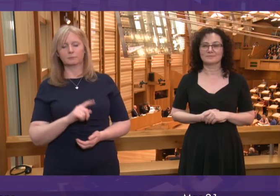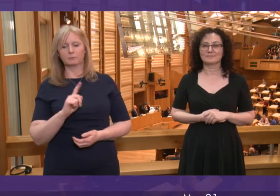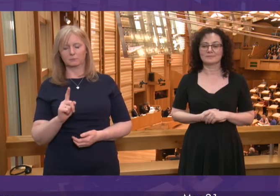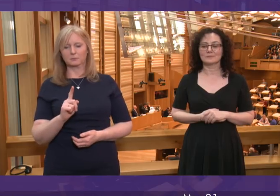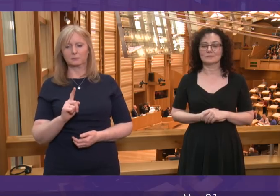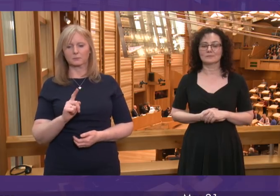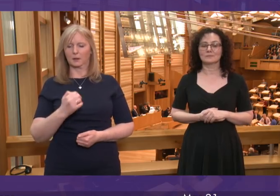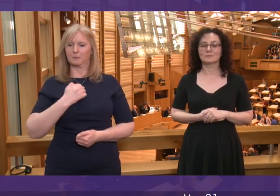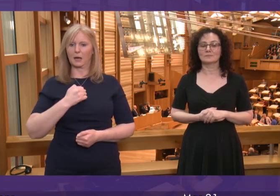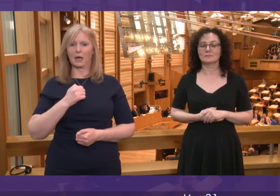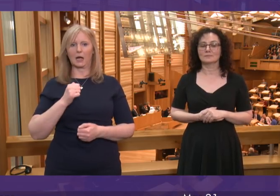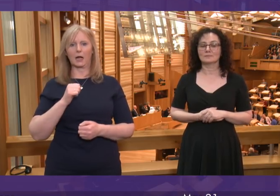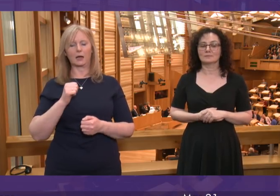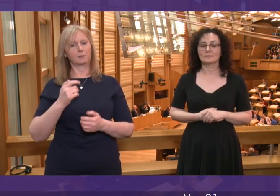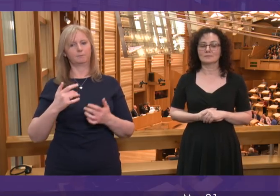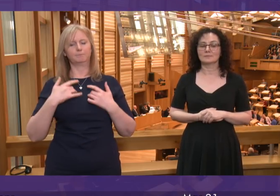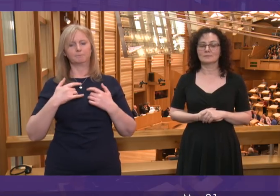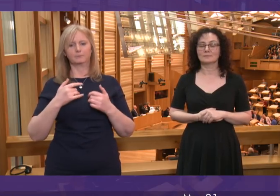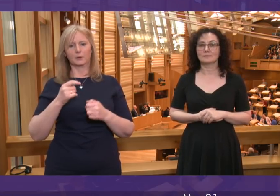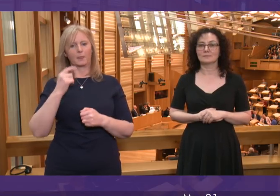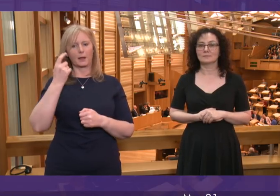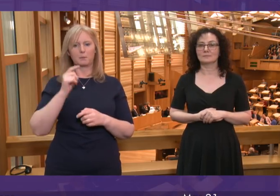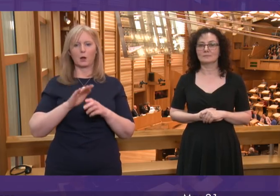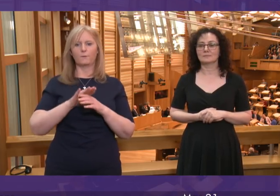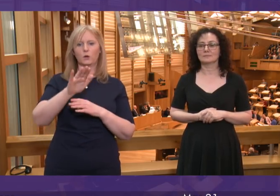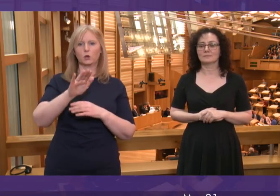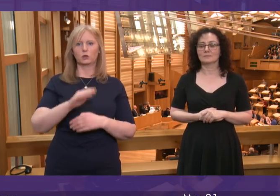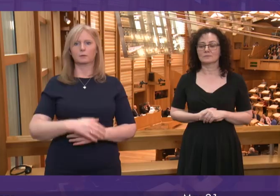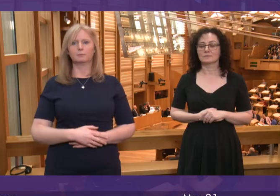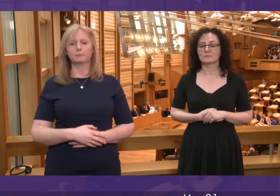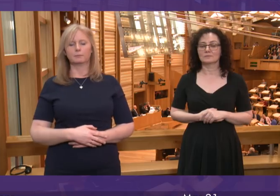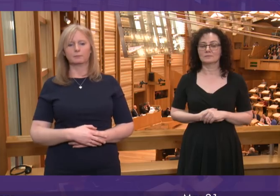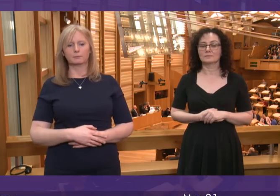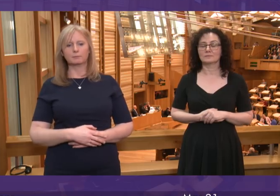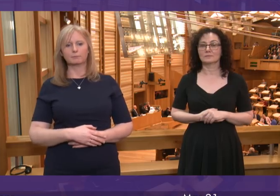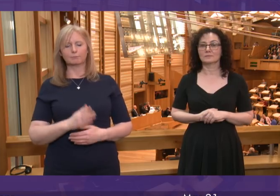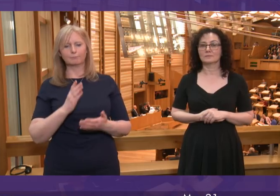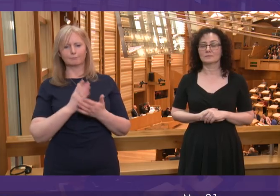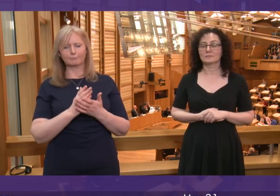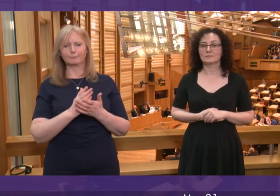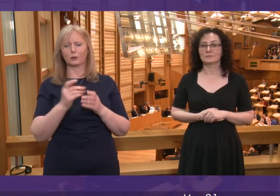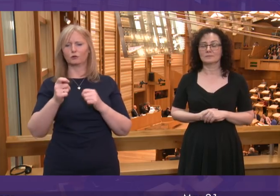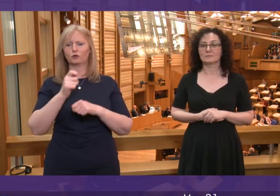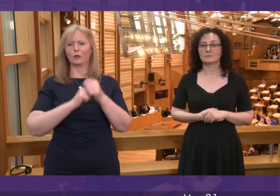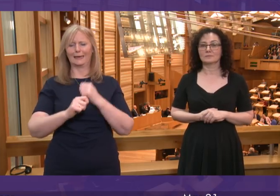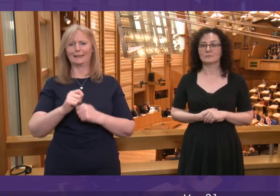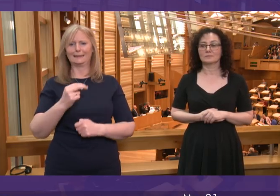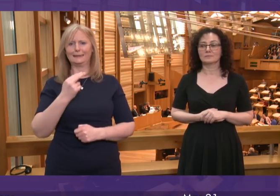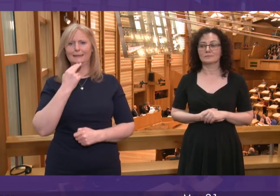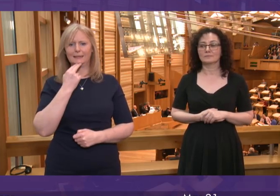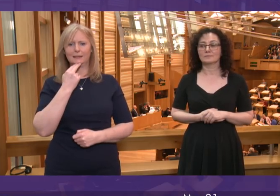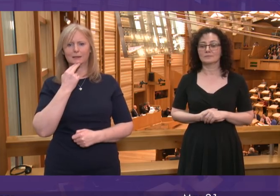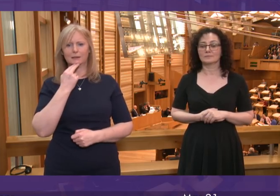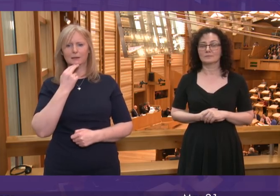forward. But there is no doubt, nobody can be in any doubt that change is needed. The last three years have shown